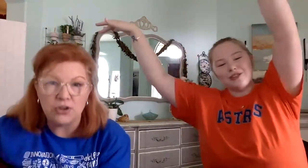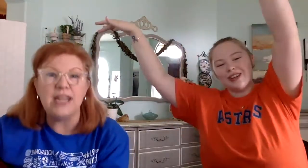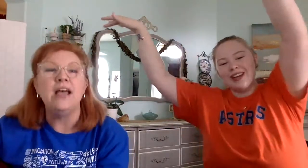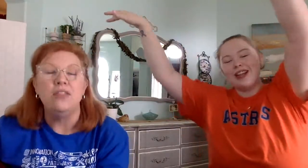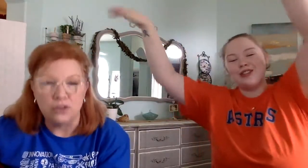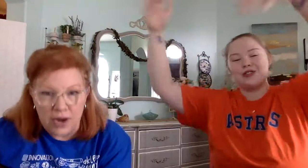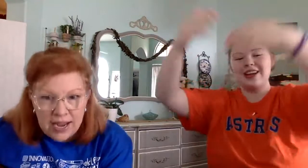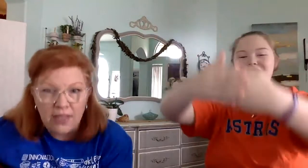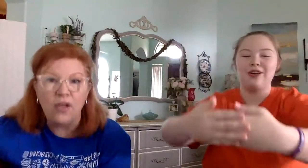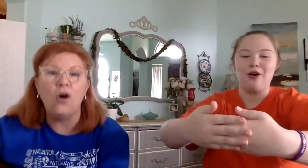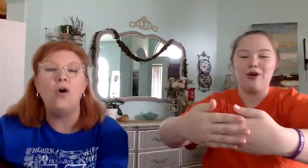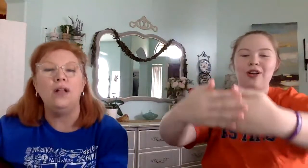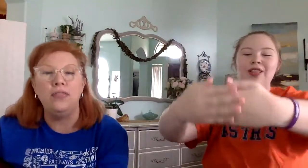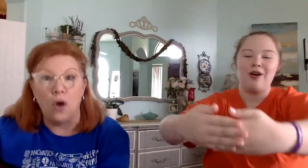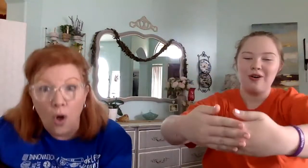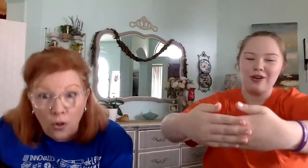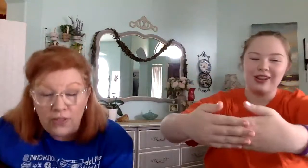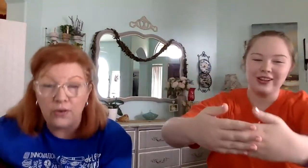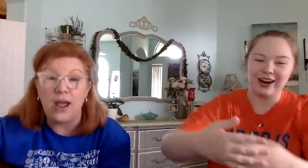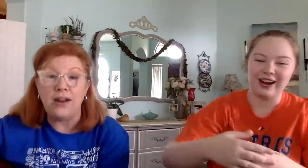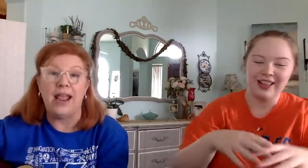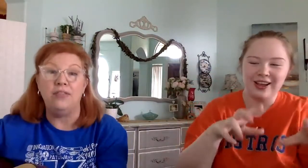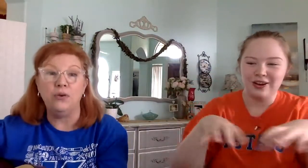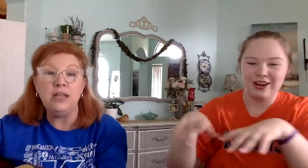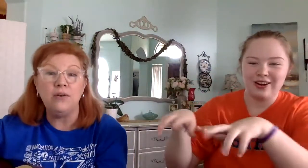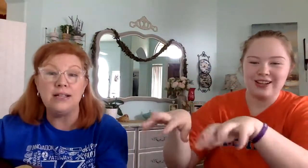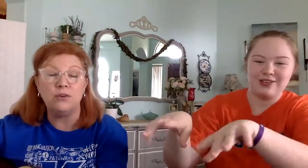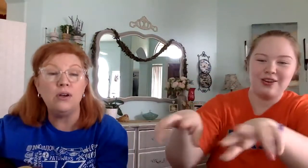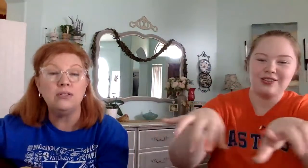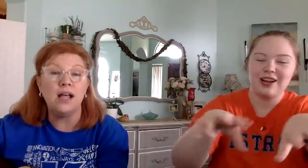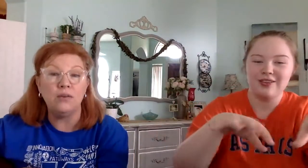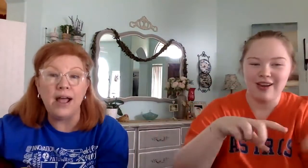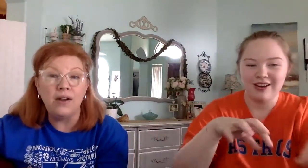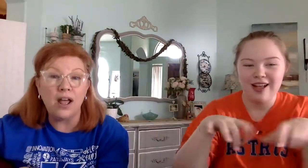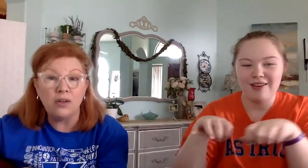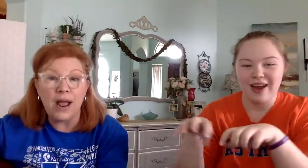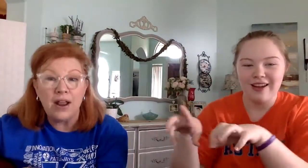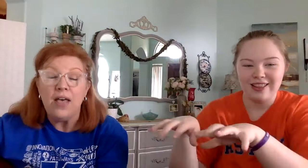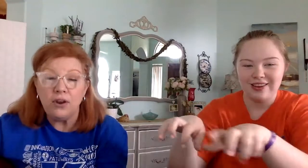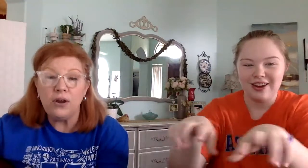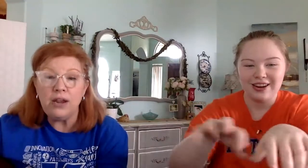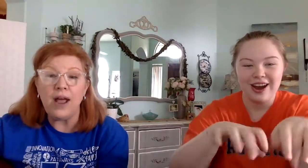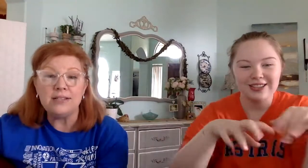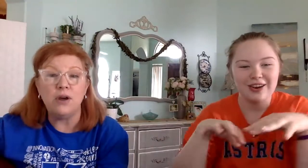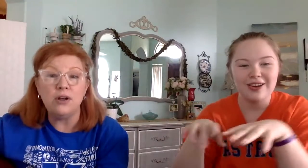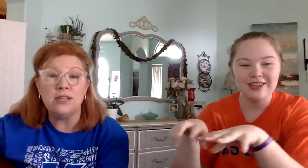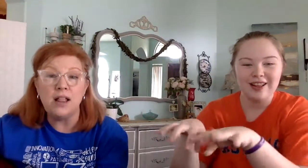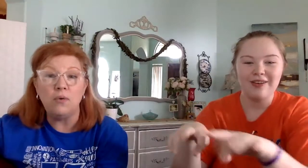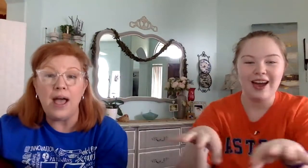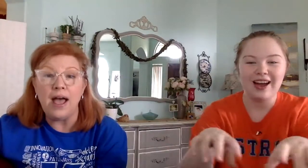tree, the tree in the hole, and the hole in the ground, and the green grass grows all around, all around, and the green grass grows all around.